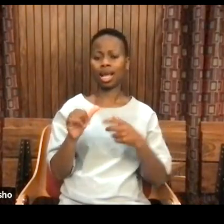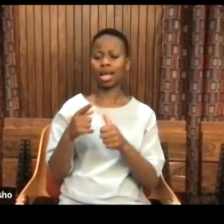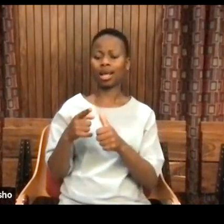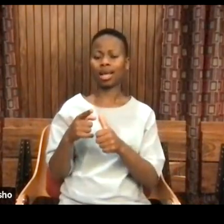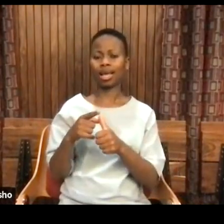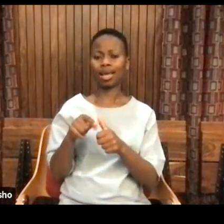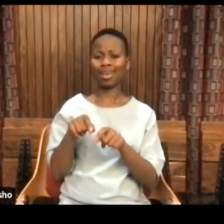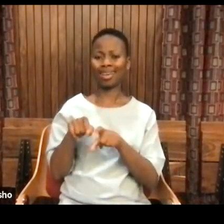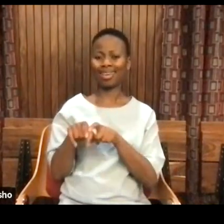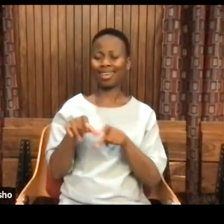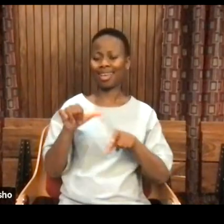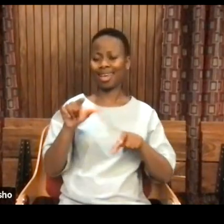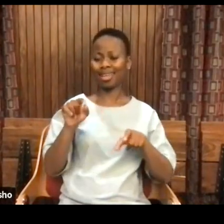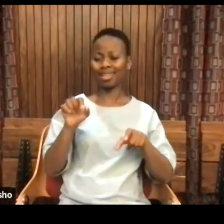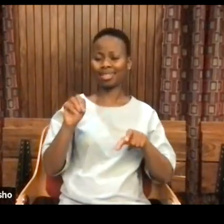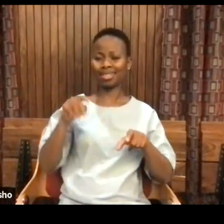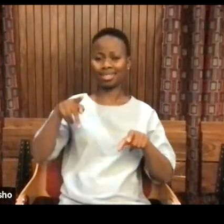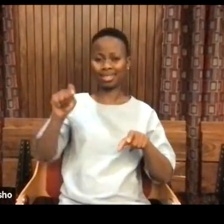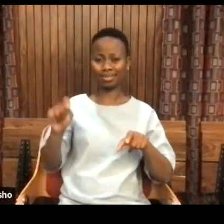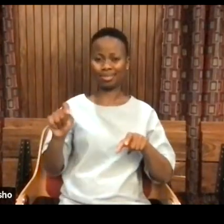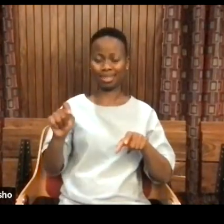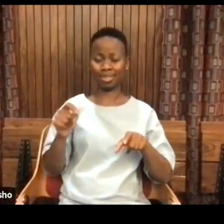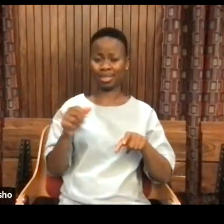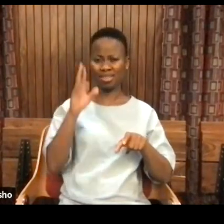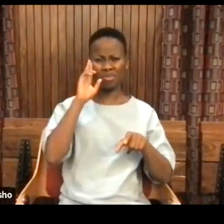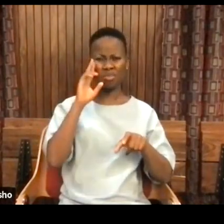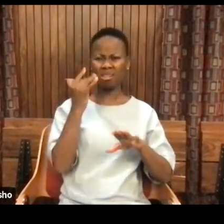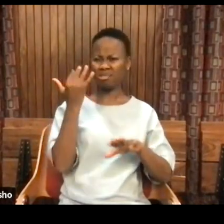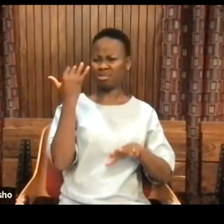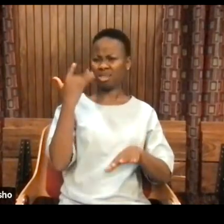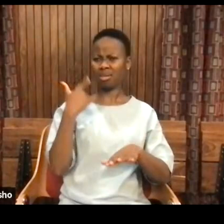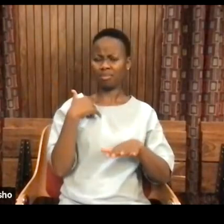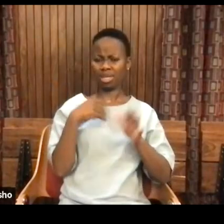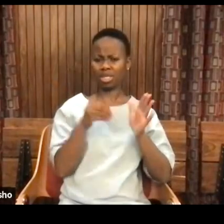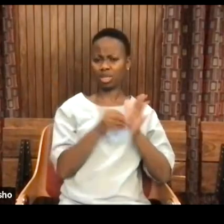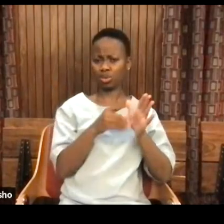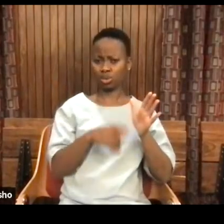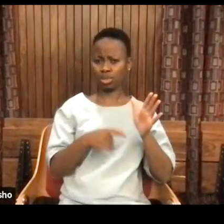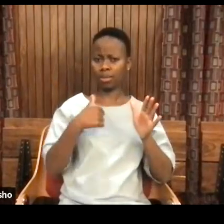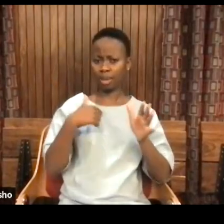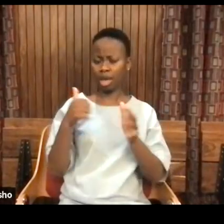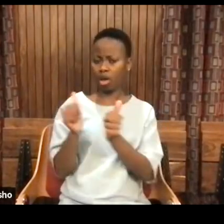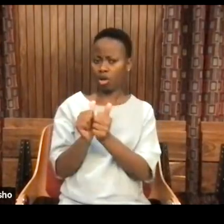remember when I was reading certain big European figures and I said to some of my colleagues,